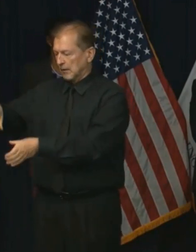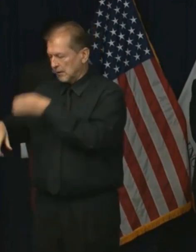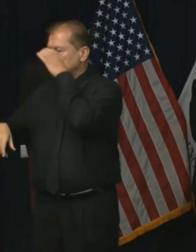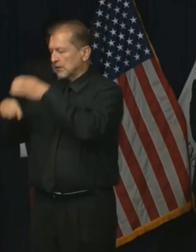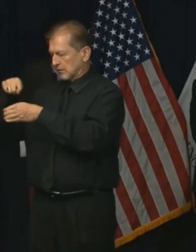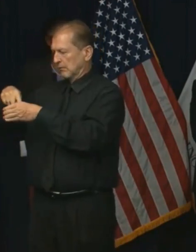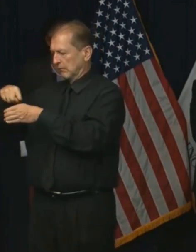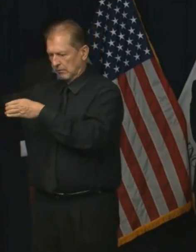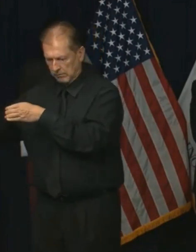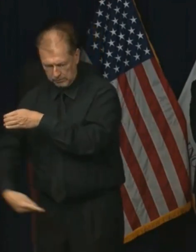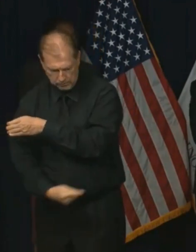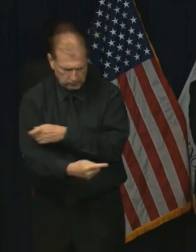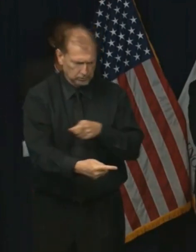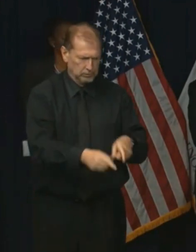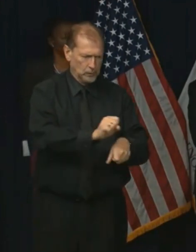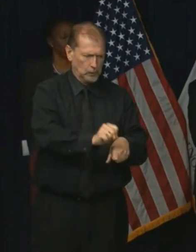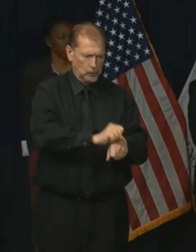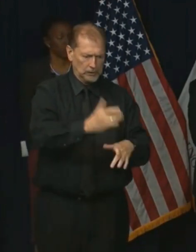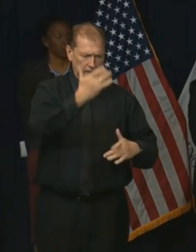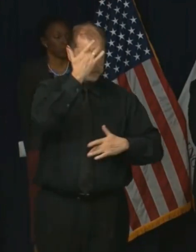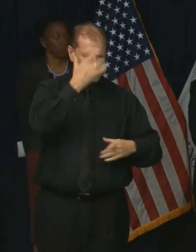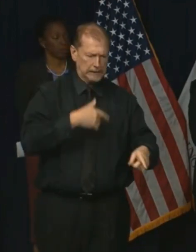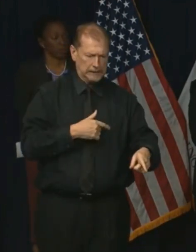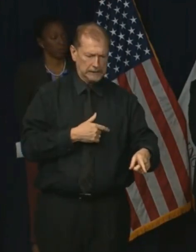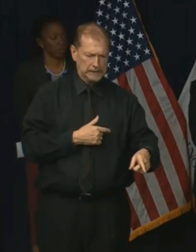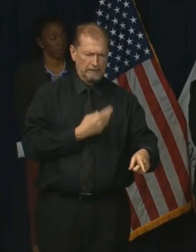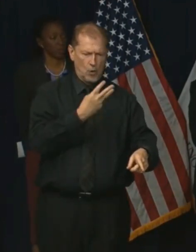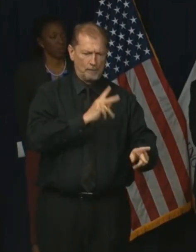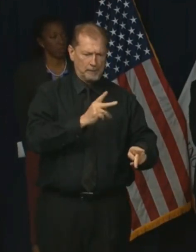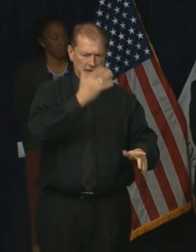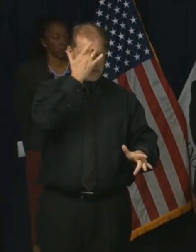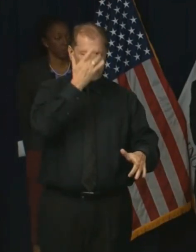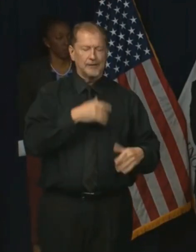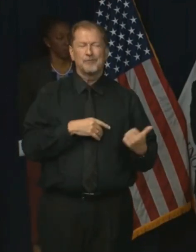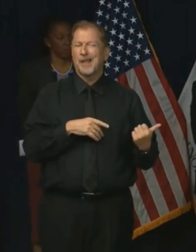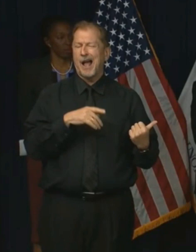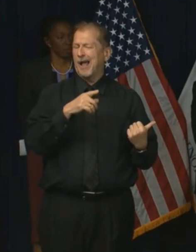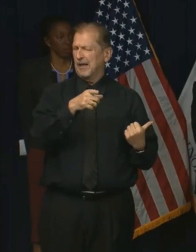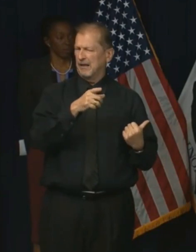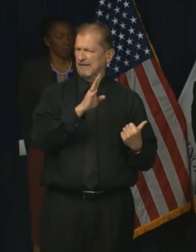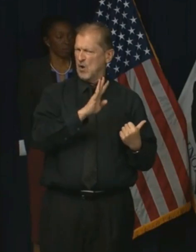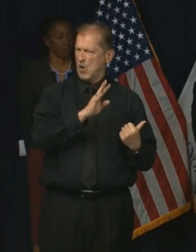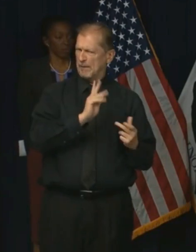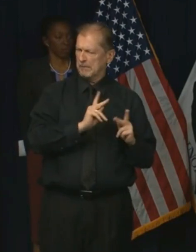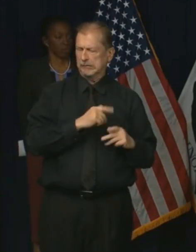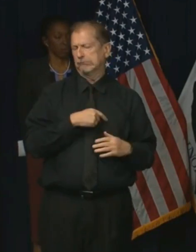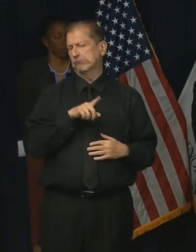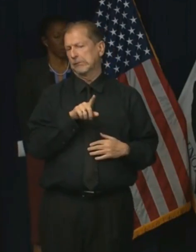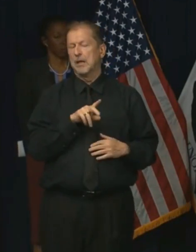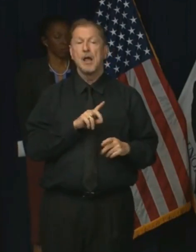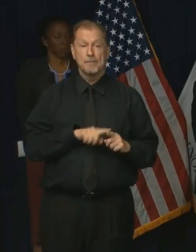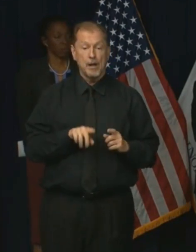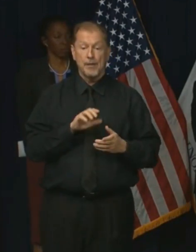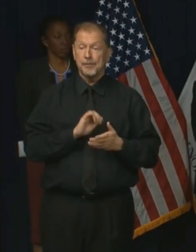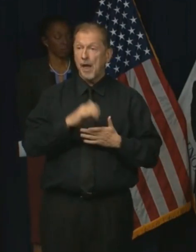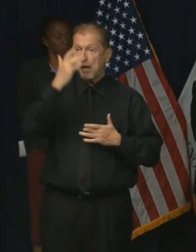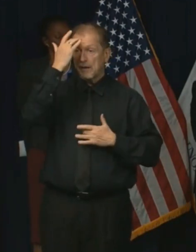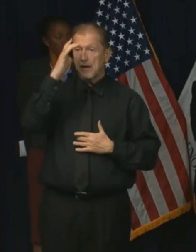No, I don't I don't know that your number of four is correct. But look, the reality is, this is a virus that doesn't discriminate.